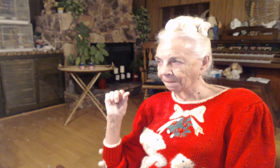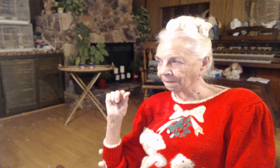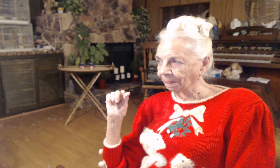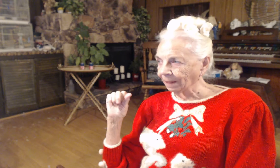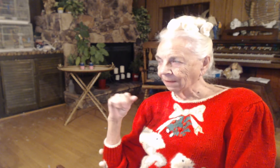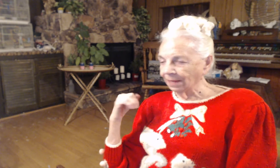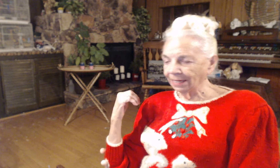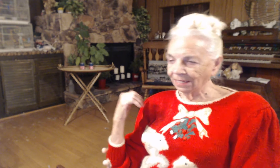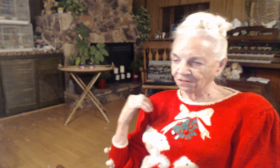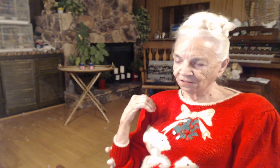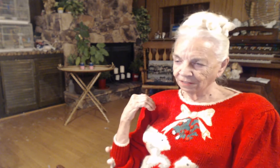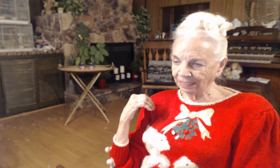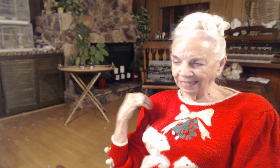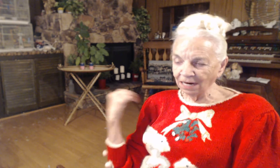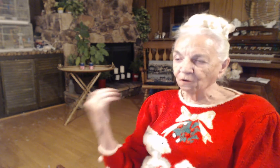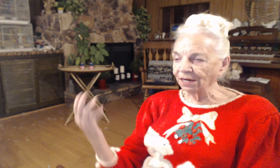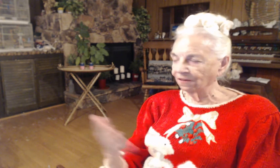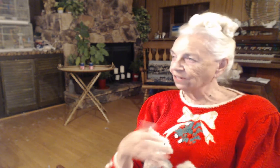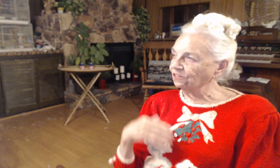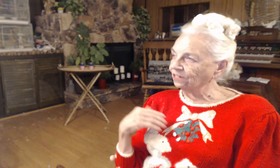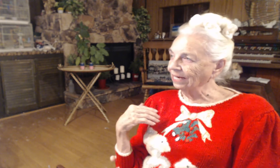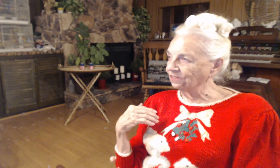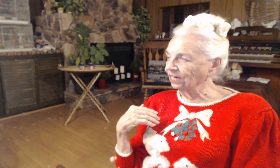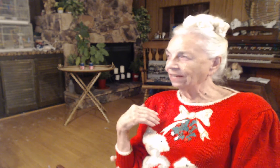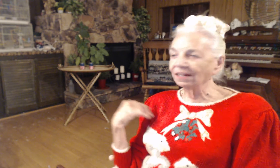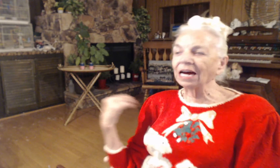That is an area. That's like saying the county.